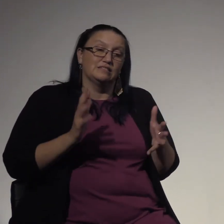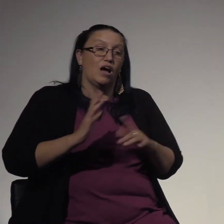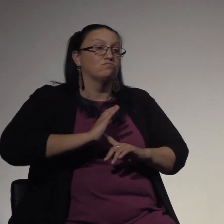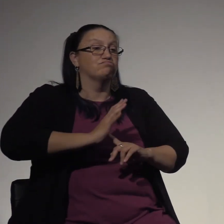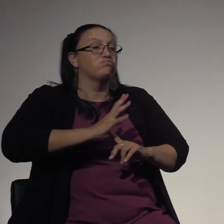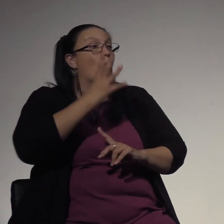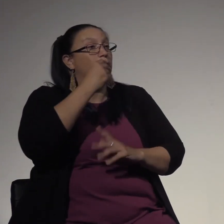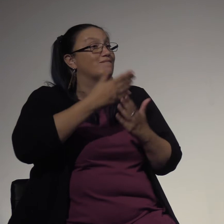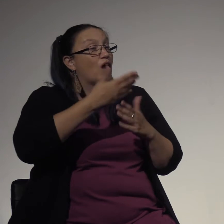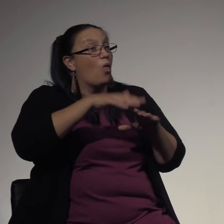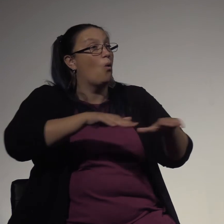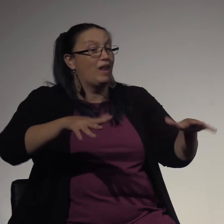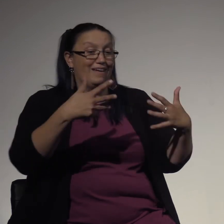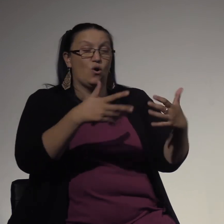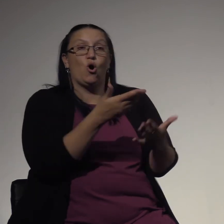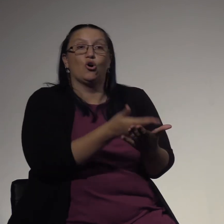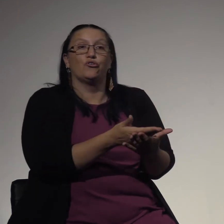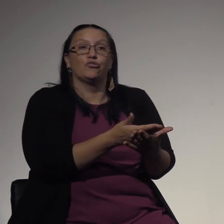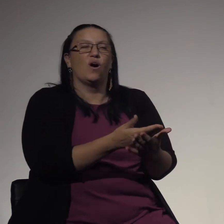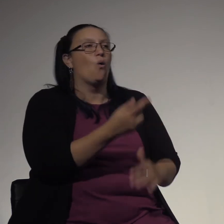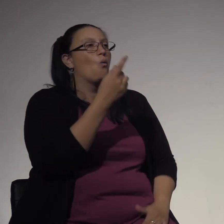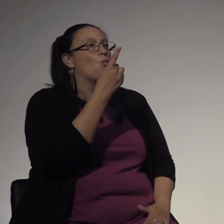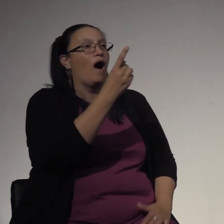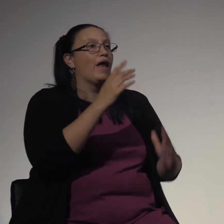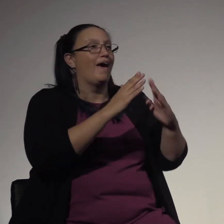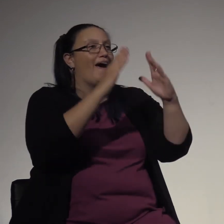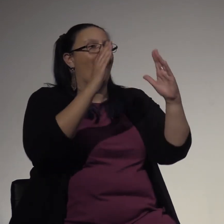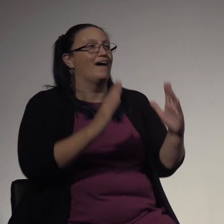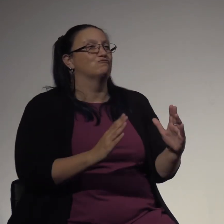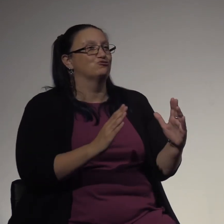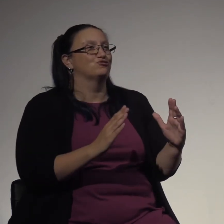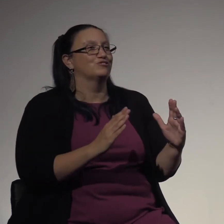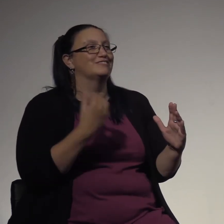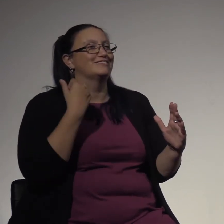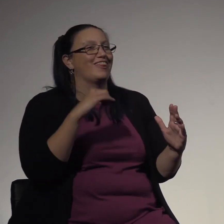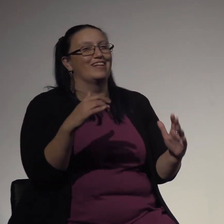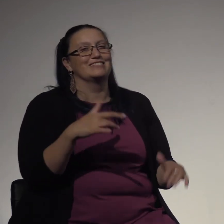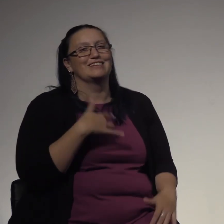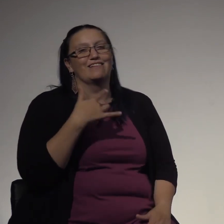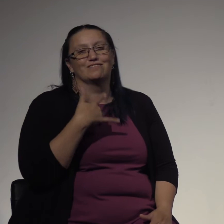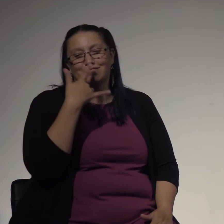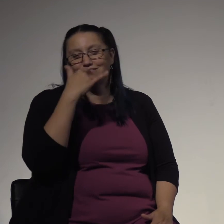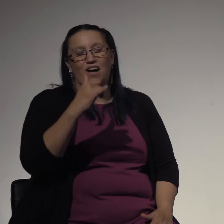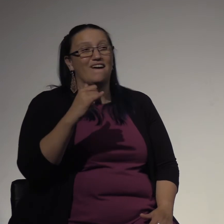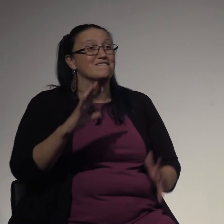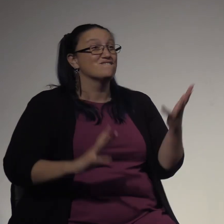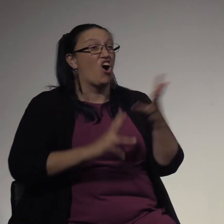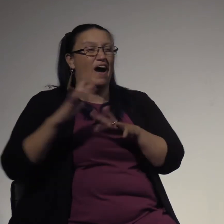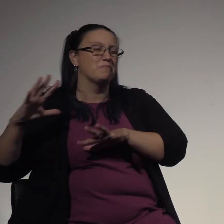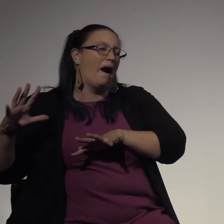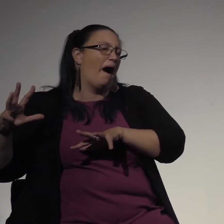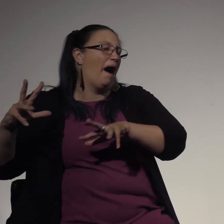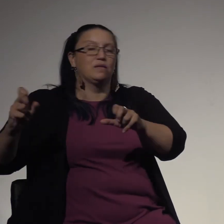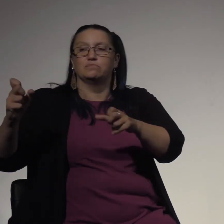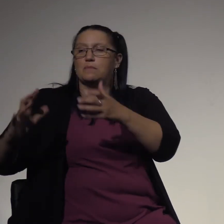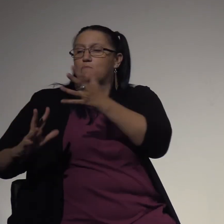on. Her house is the only house across two counties saved from the largest recorded wildfire in the state